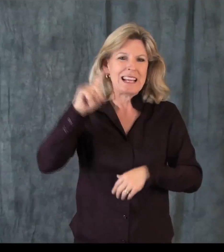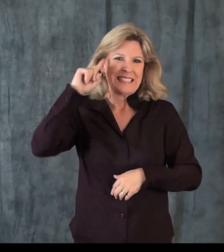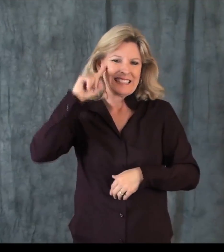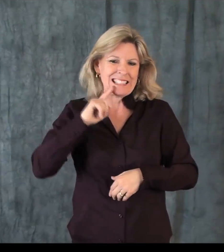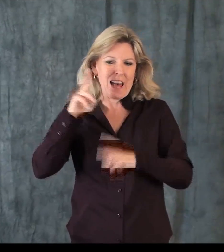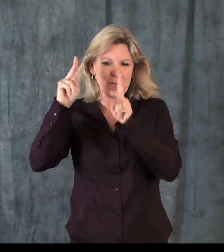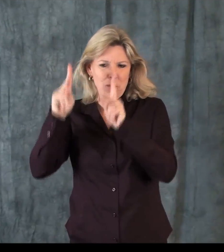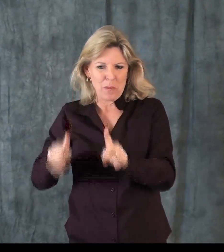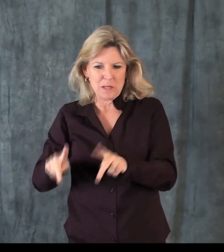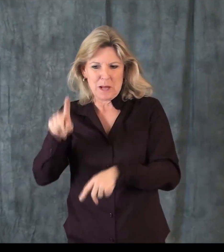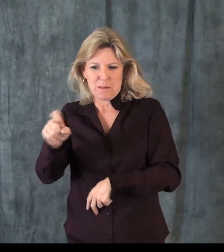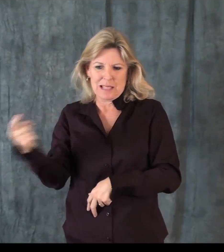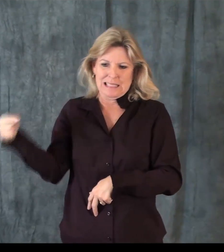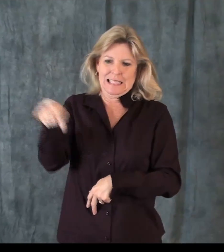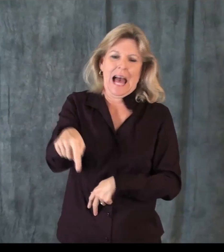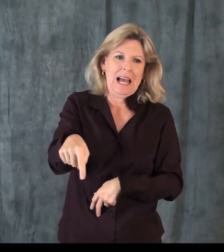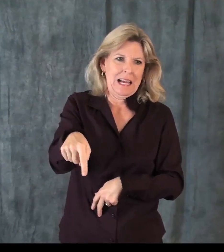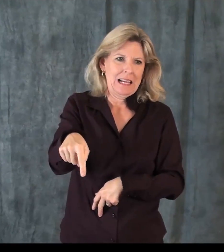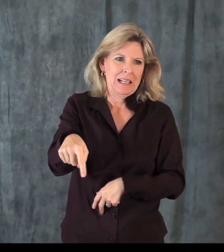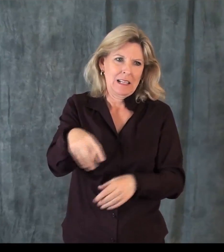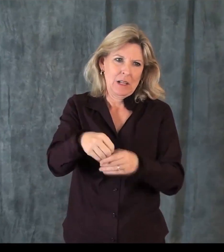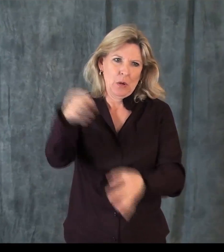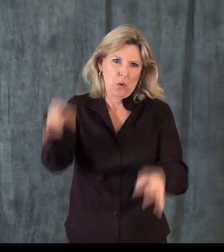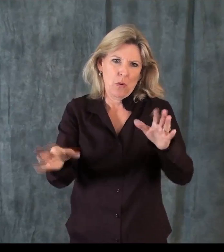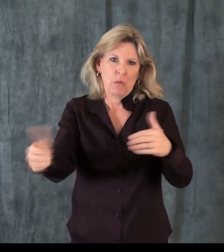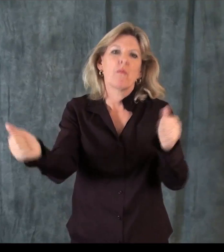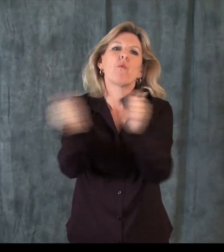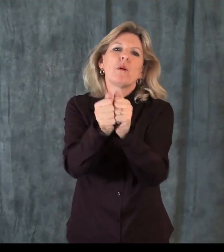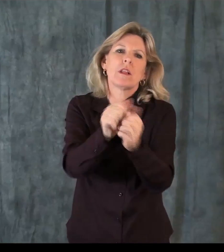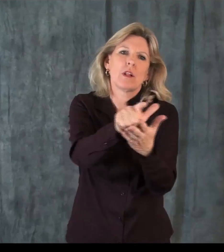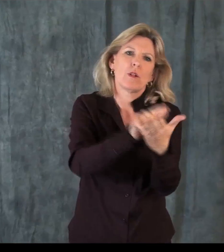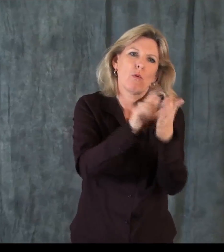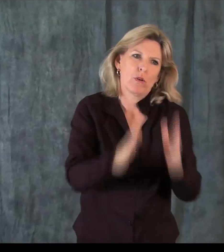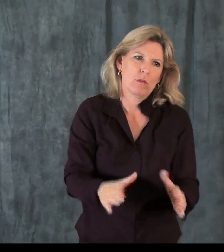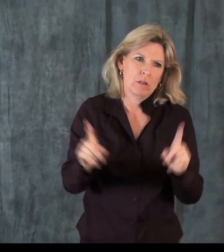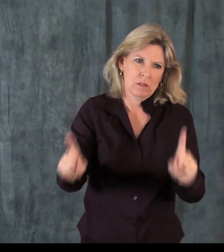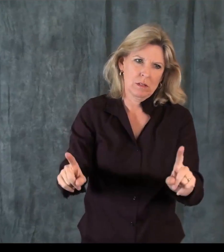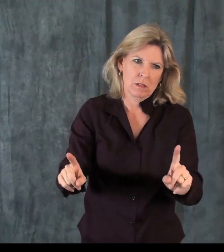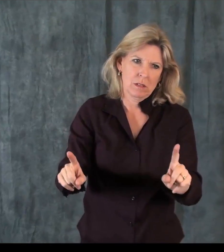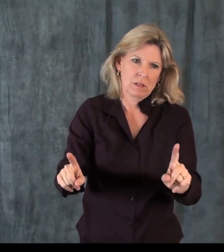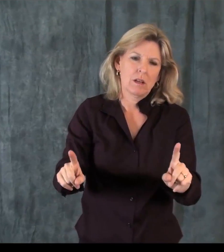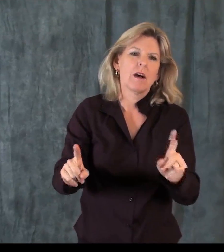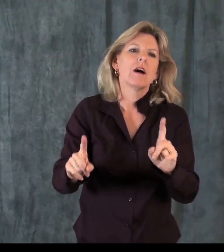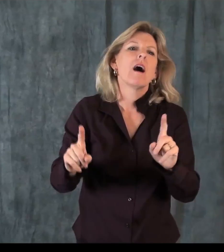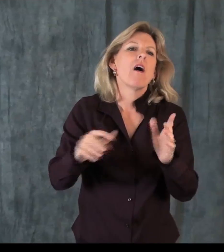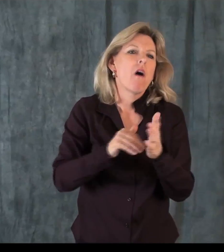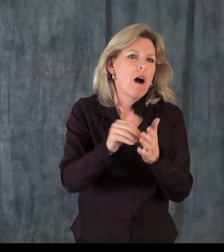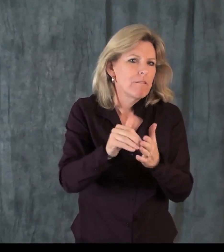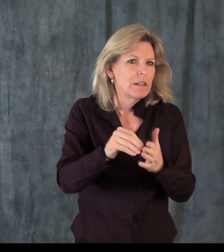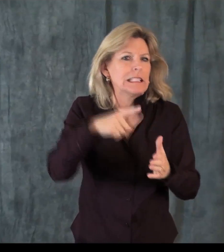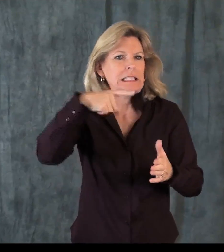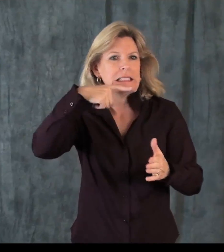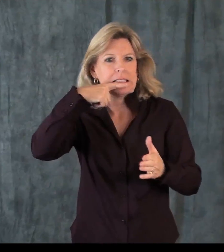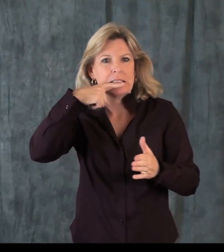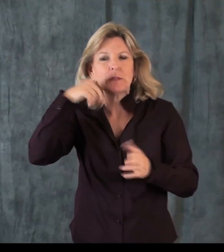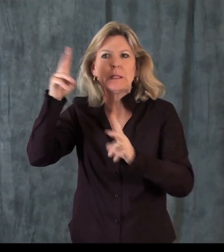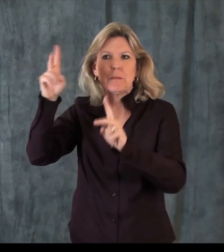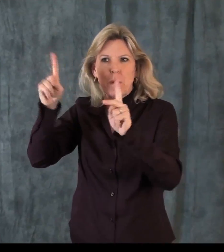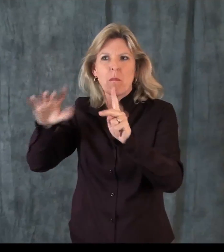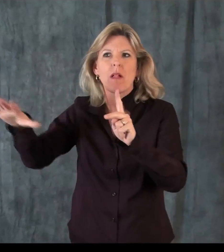Another instance is we want to make sure that the deaf person is actually present in the courtroom with their attorney. Because very often